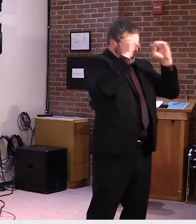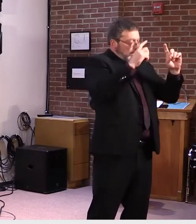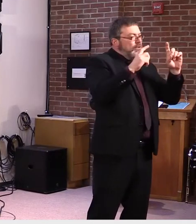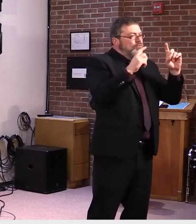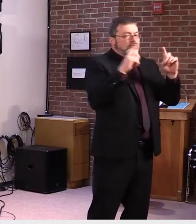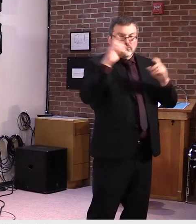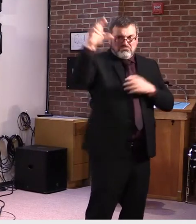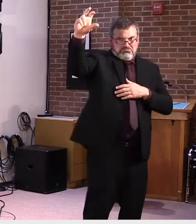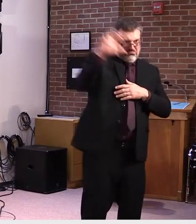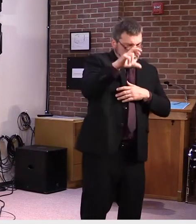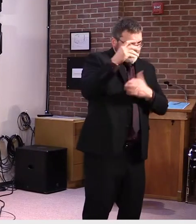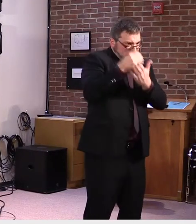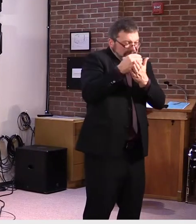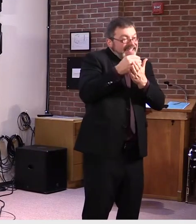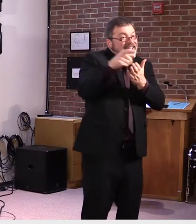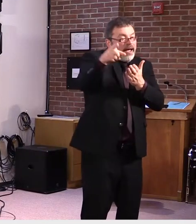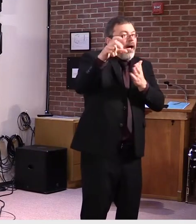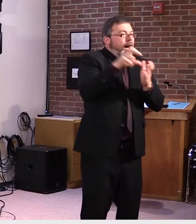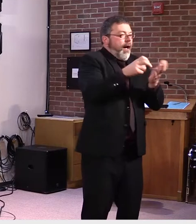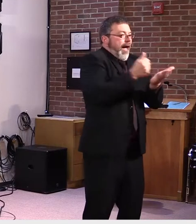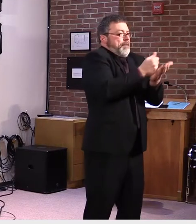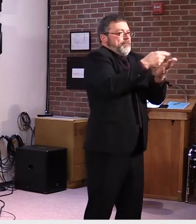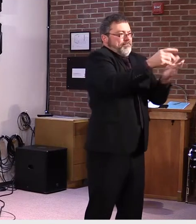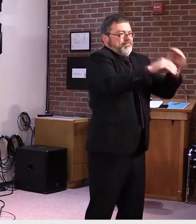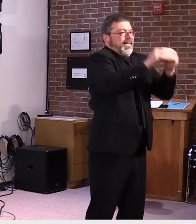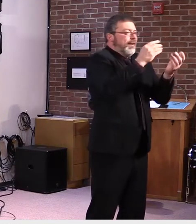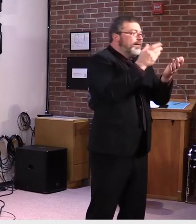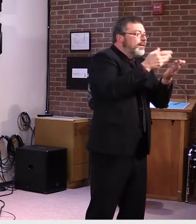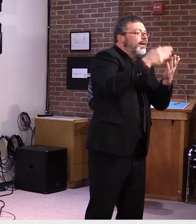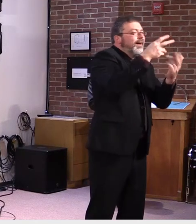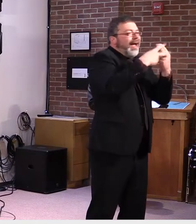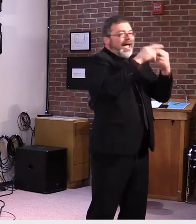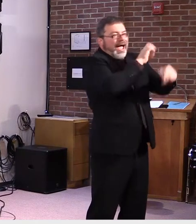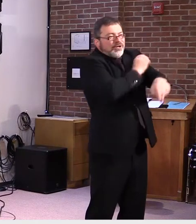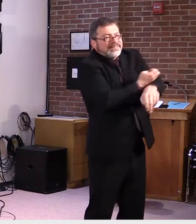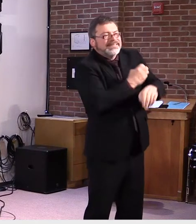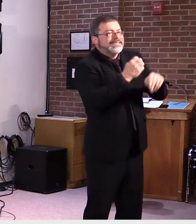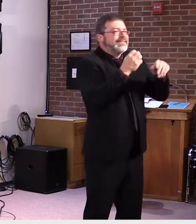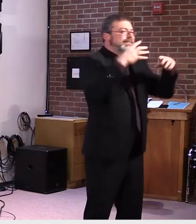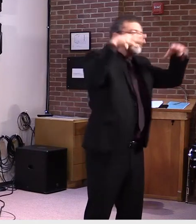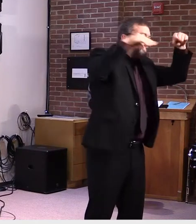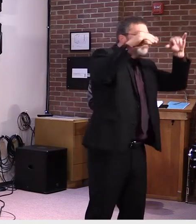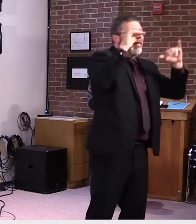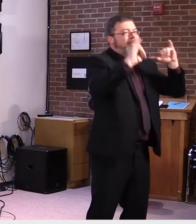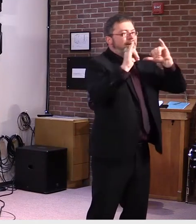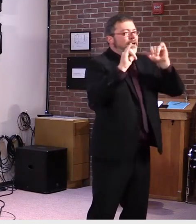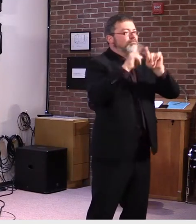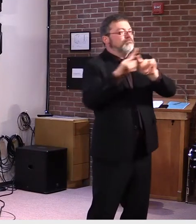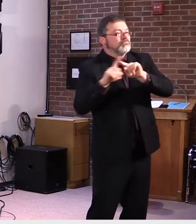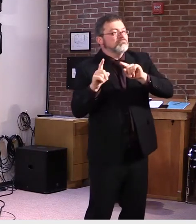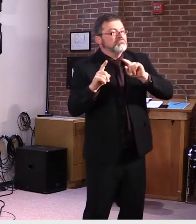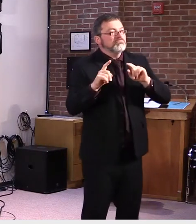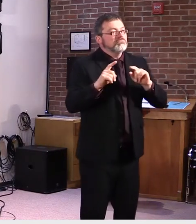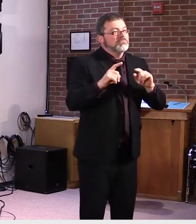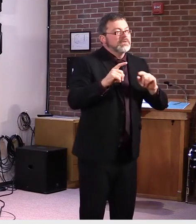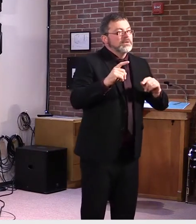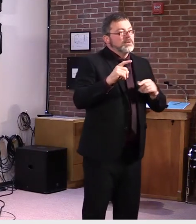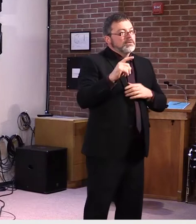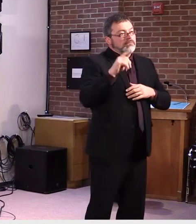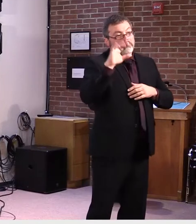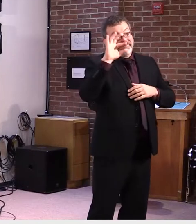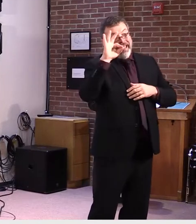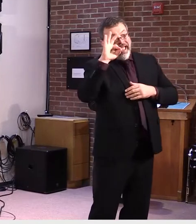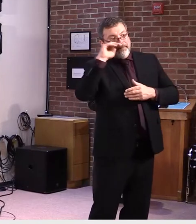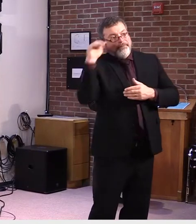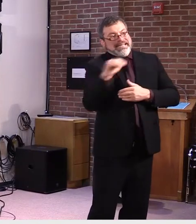The largest CRF program to schools, the General District Reimbursement Program of 29 million dollars was recently approved. The application